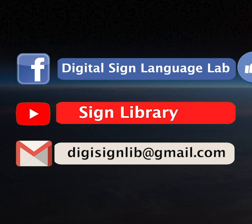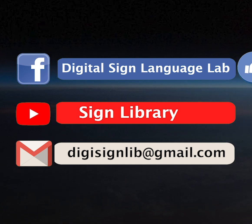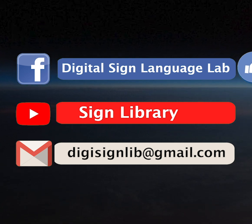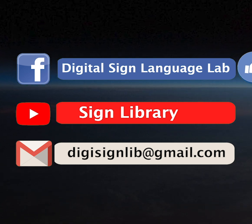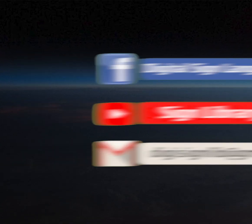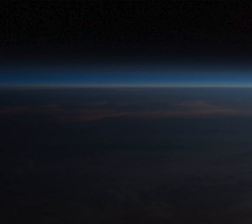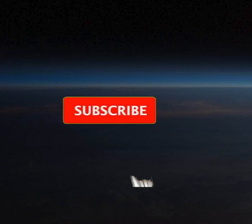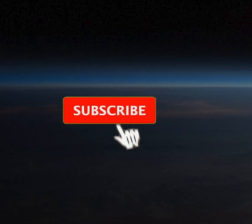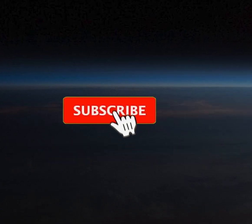This experience and night. causes